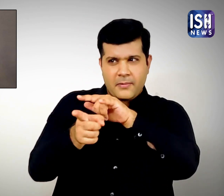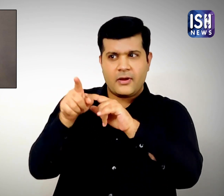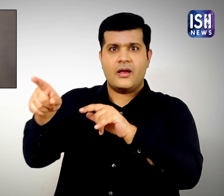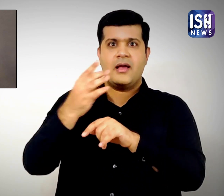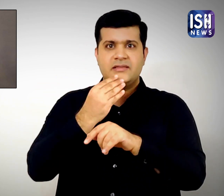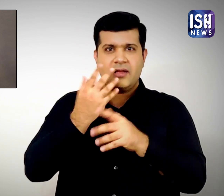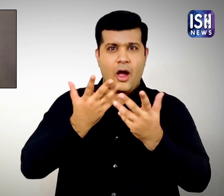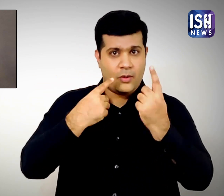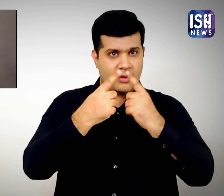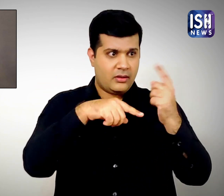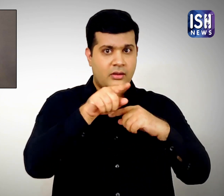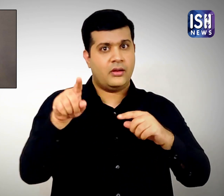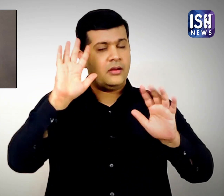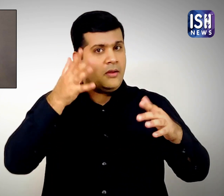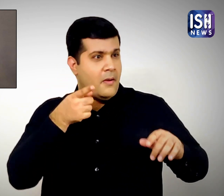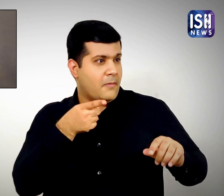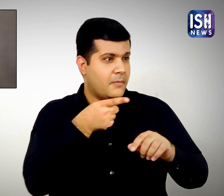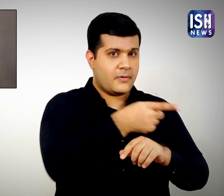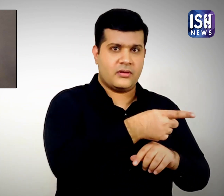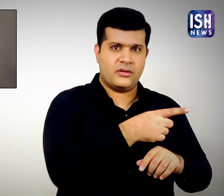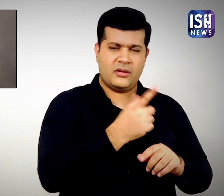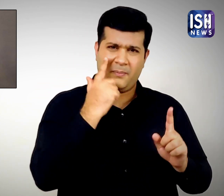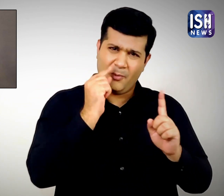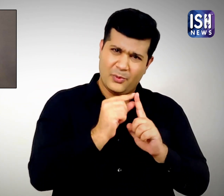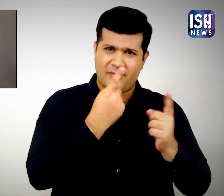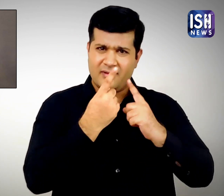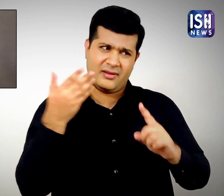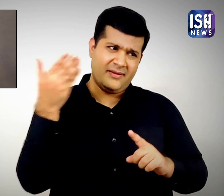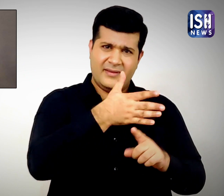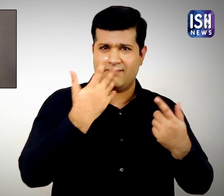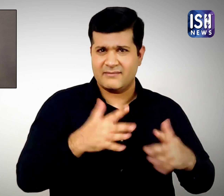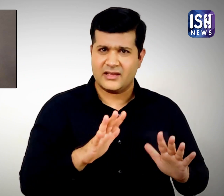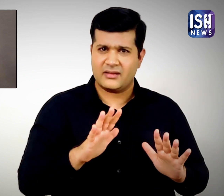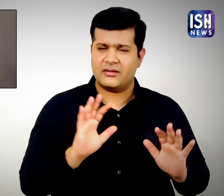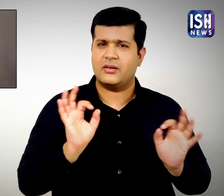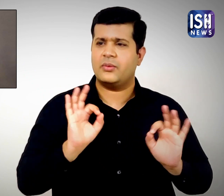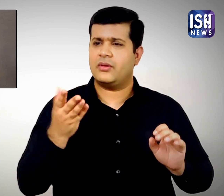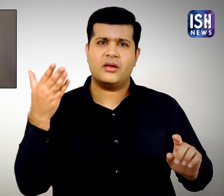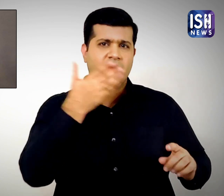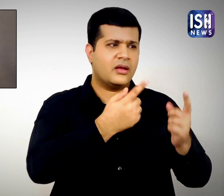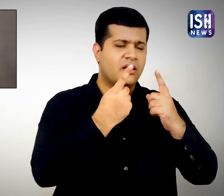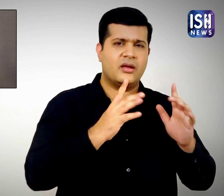attacks on Israel which is why they conducted the airstrike. But there is no proof about this yet.